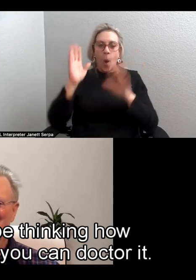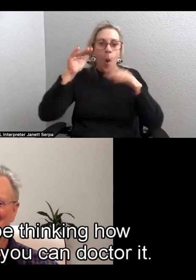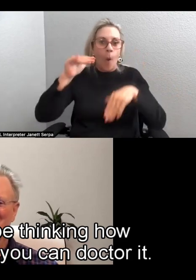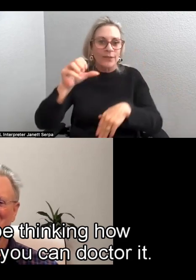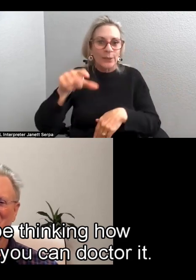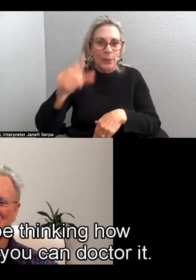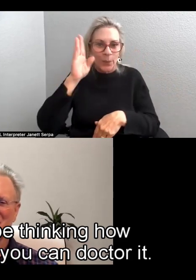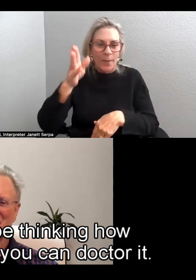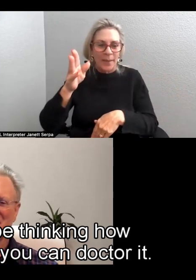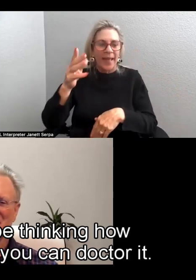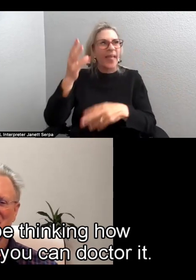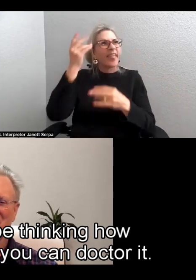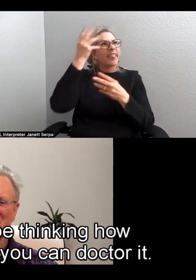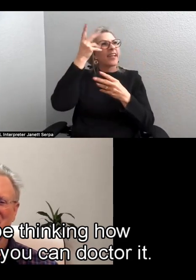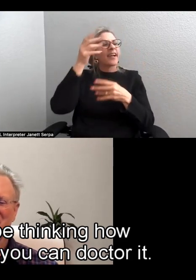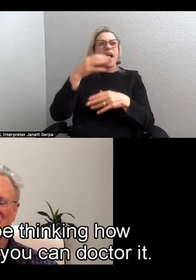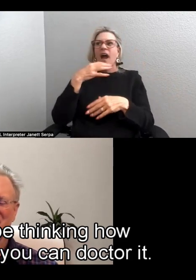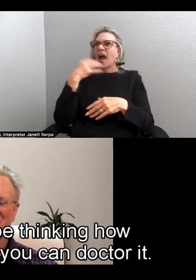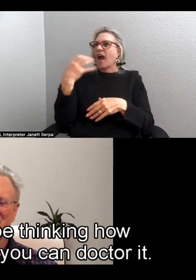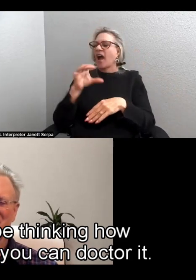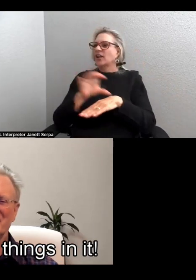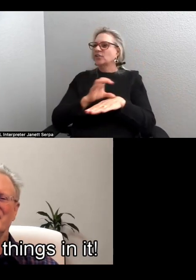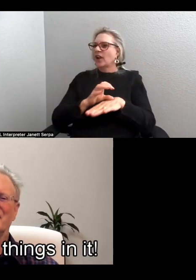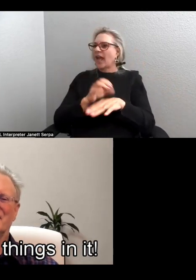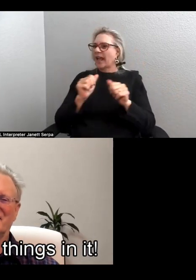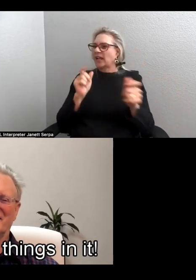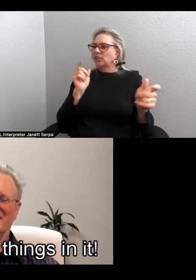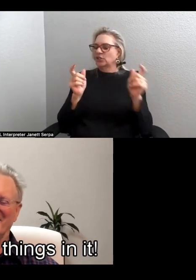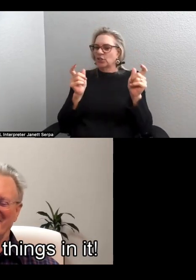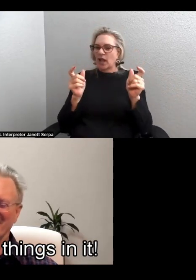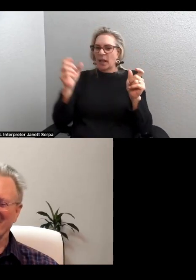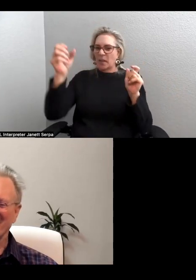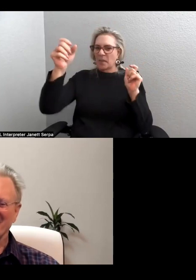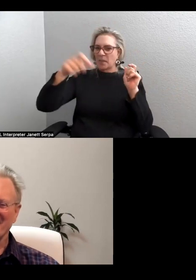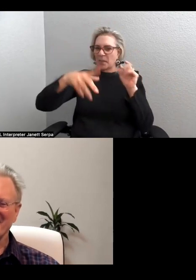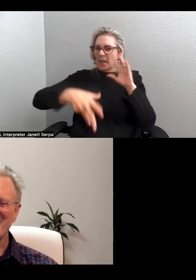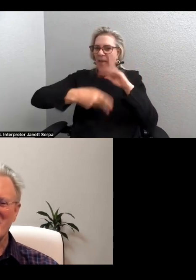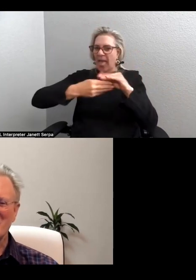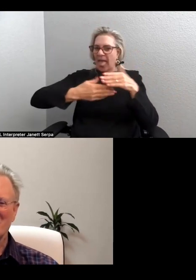thinking about hot chocolate, like, okay, you can doctor it, you can put things in it.